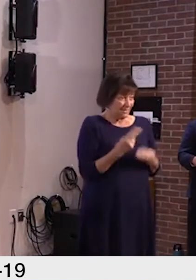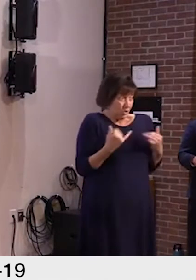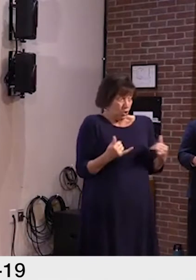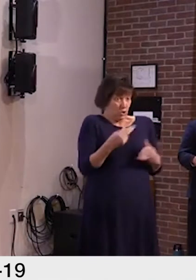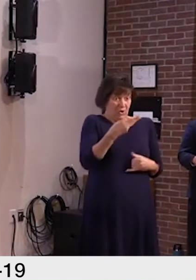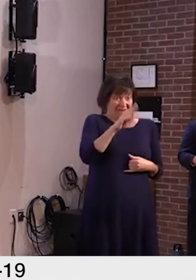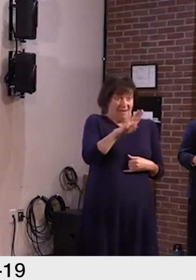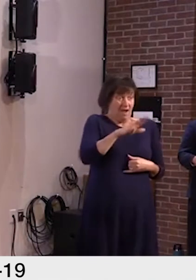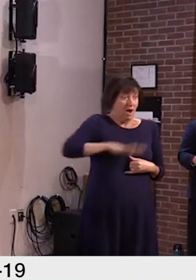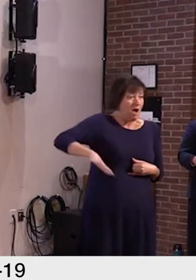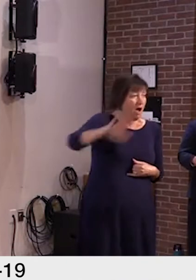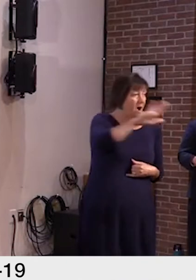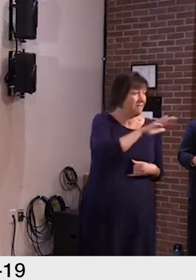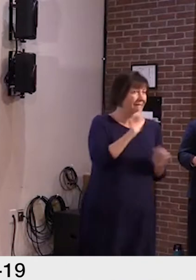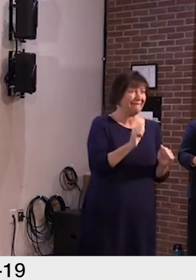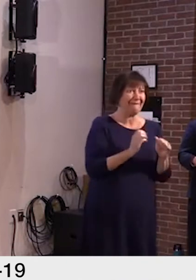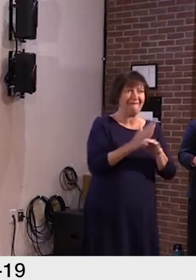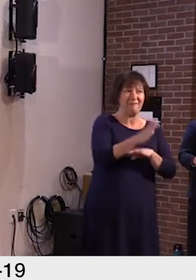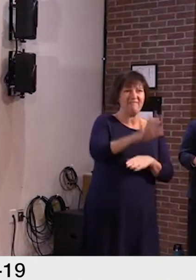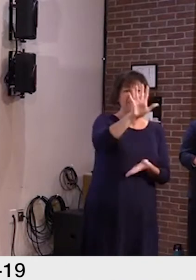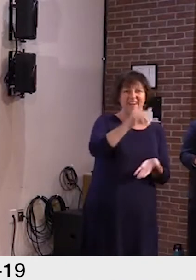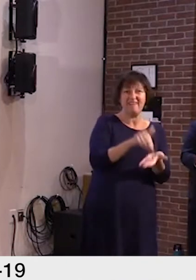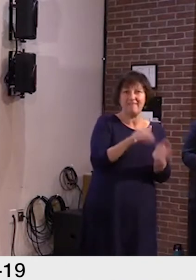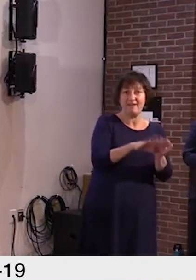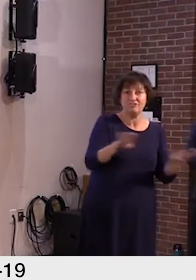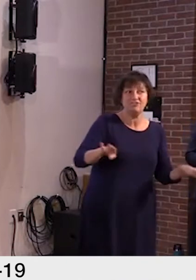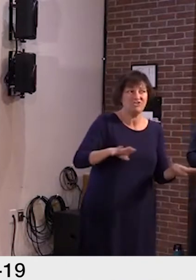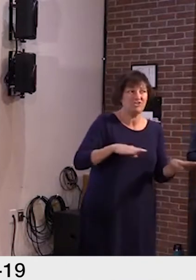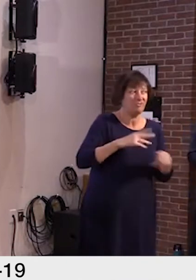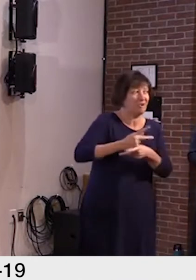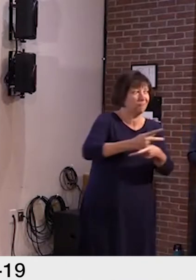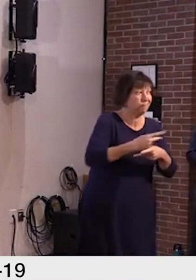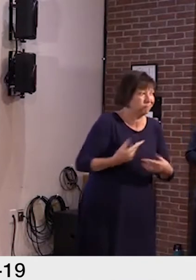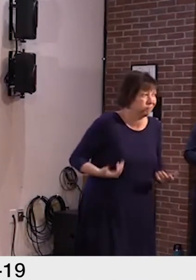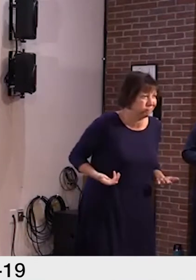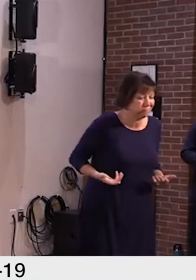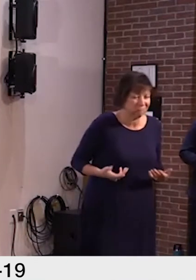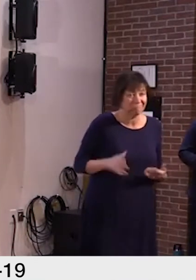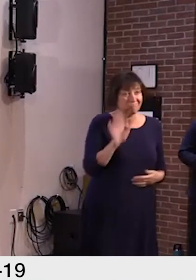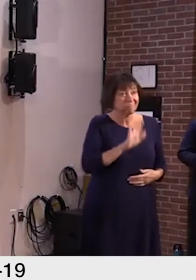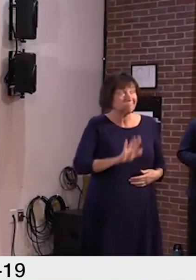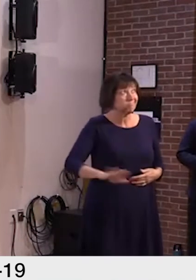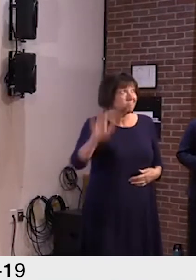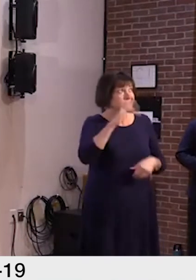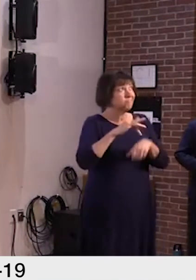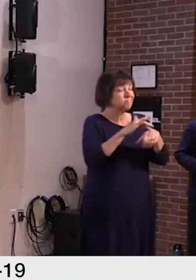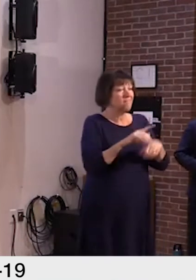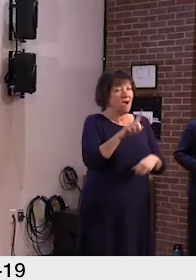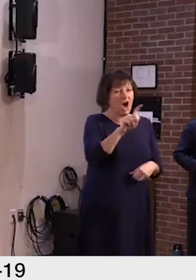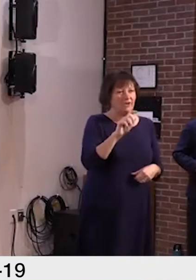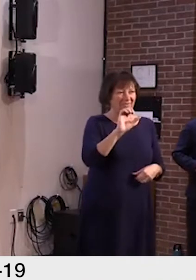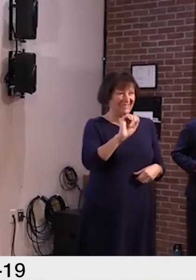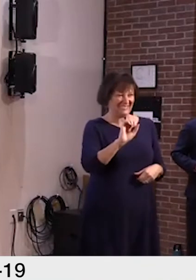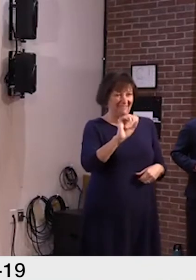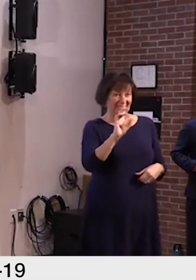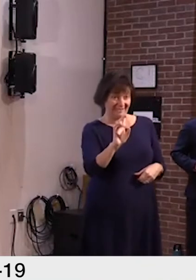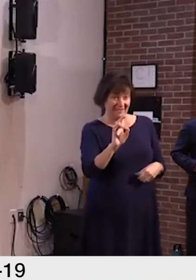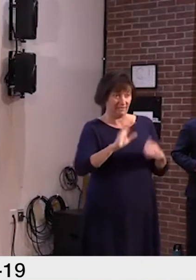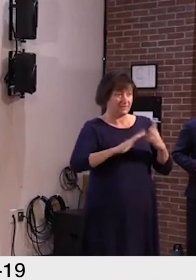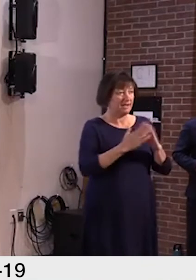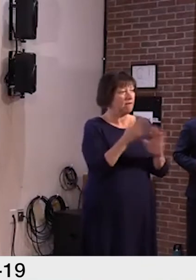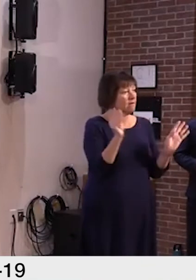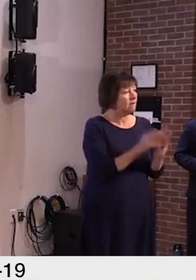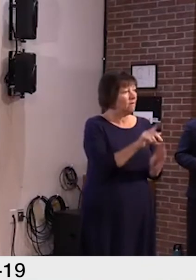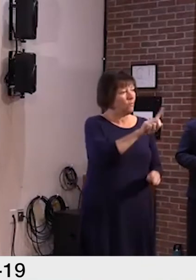hubs can serve over 5,000 children from approximately 107 towns in Vermont and 132